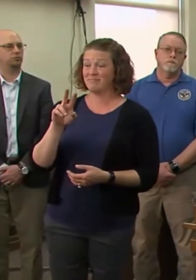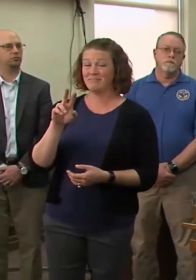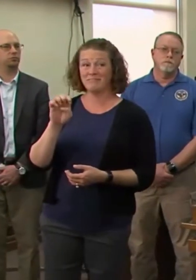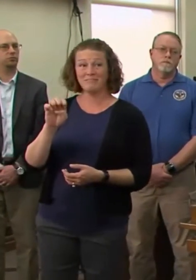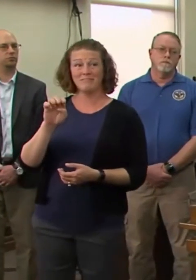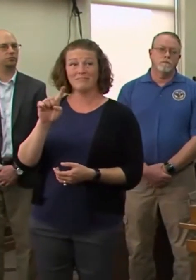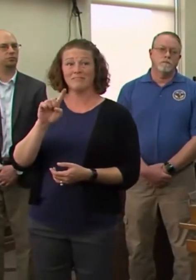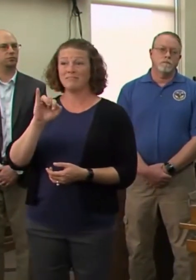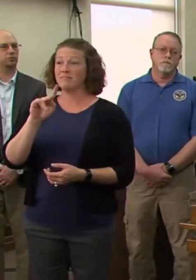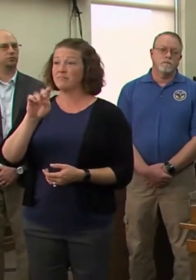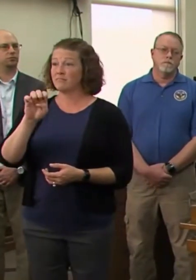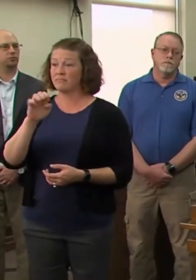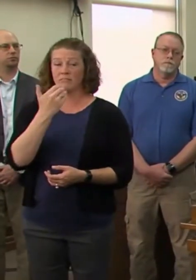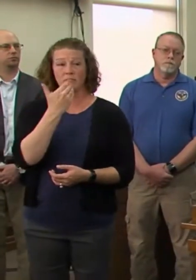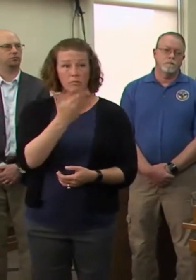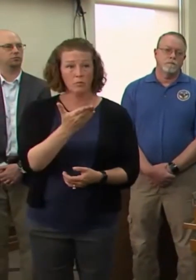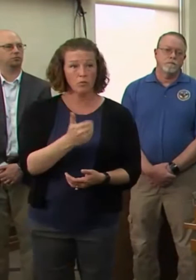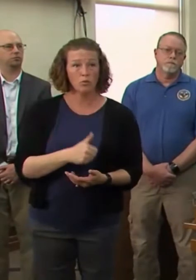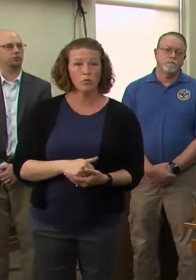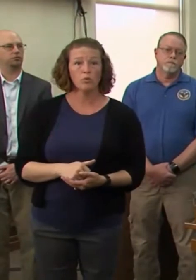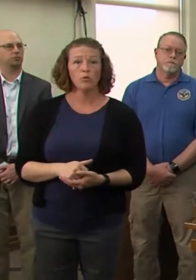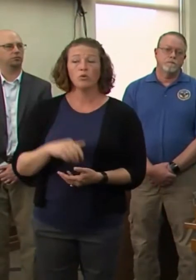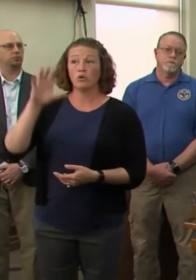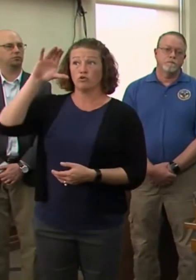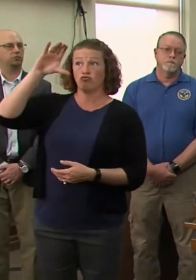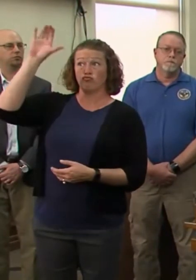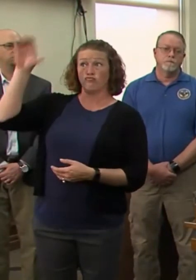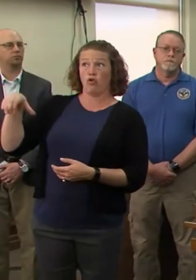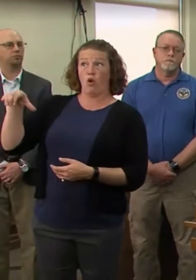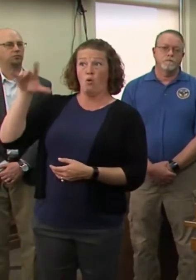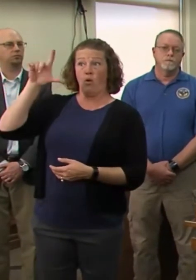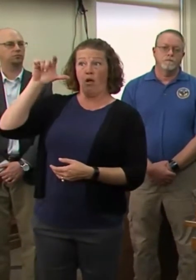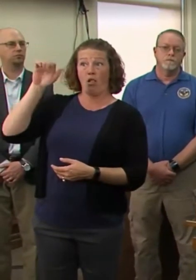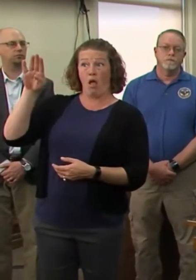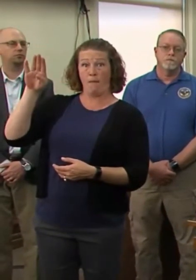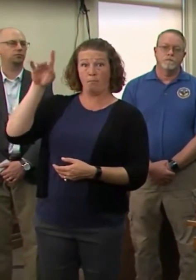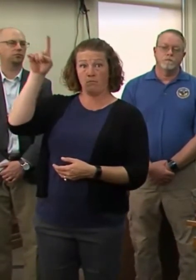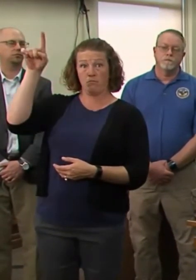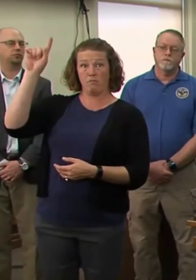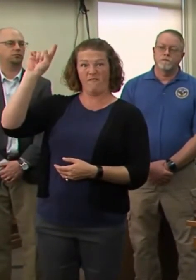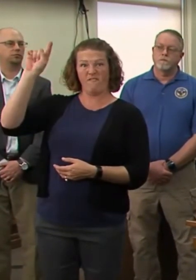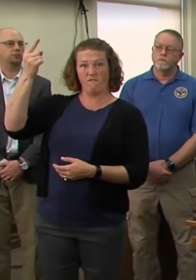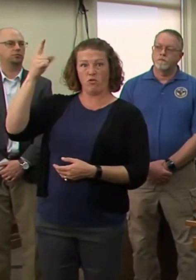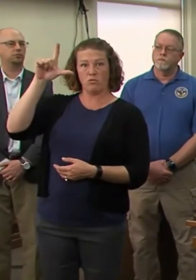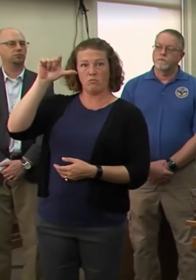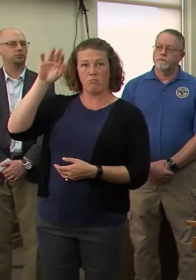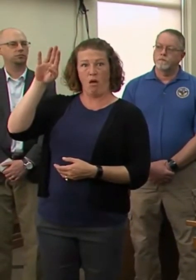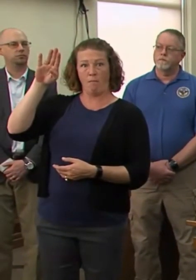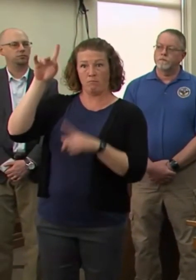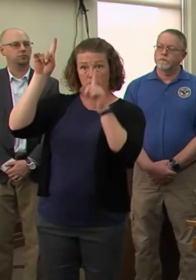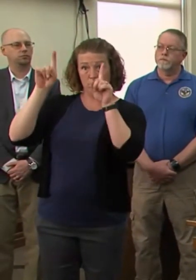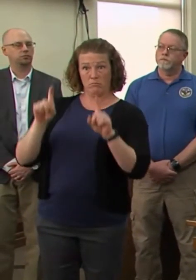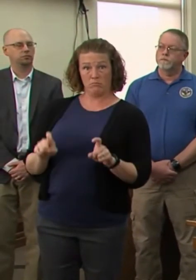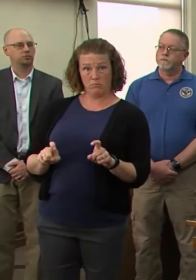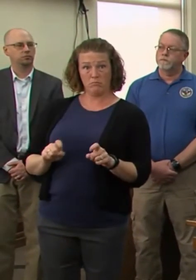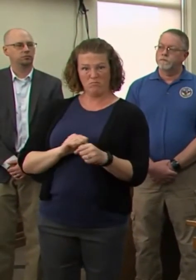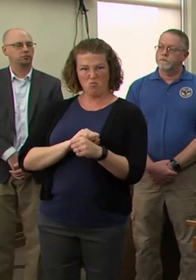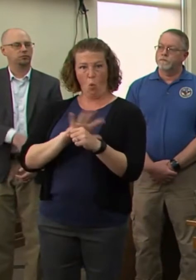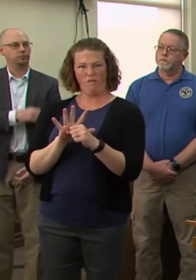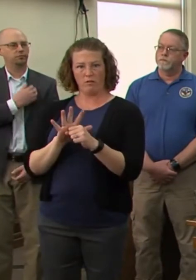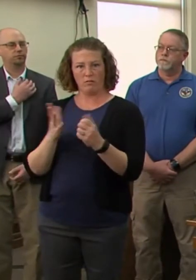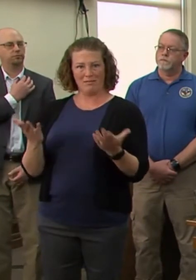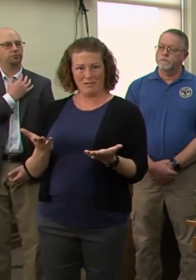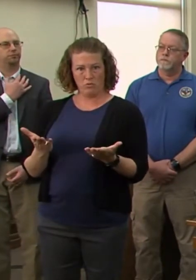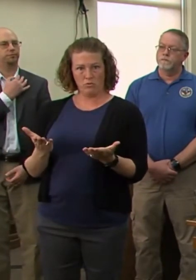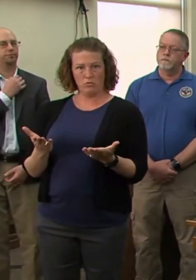for that question. So, um, our Chicago lab was the first lab to, uh, be testing for COVID in the state. And we were the first, uh,